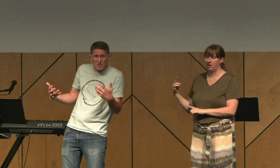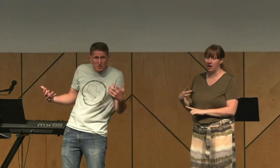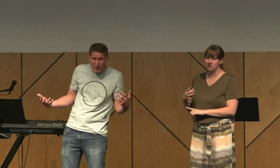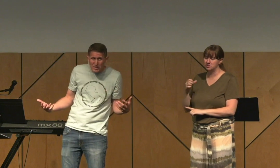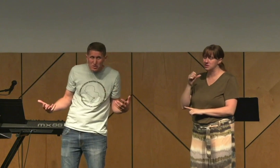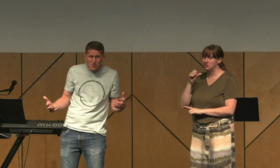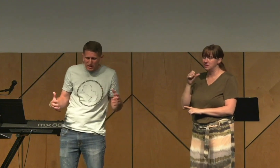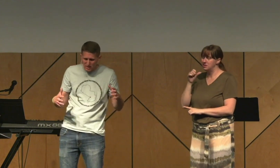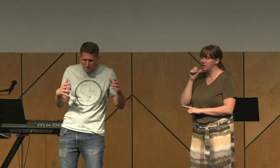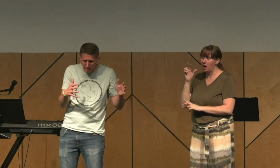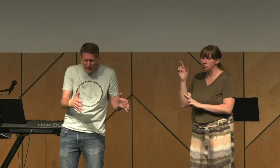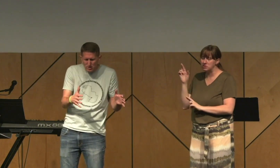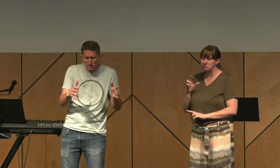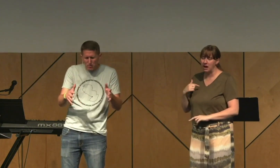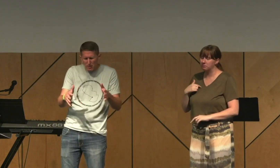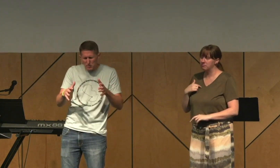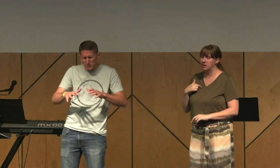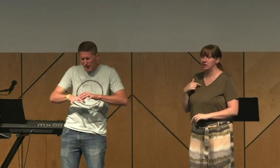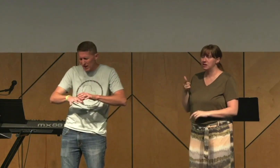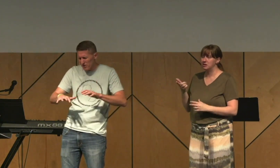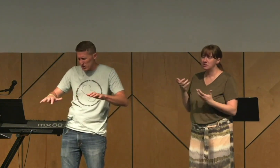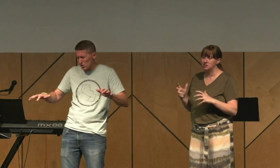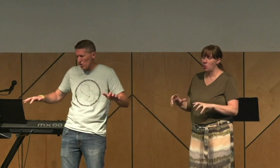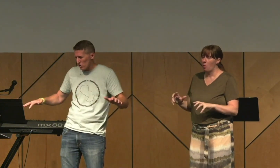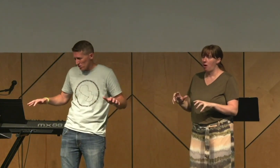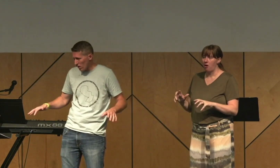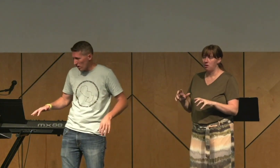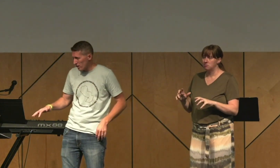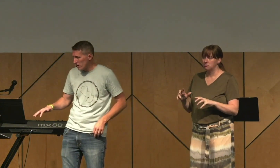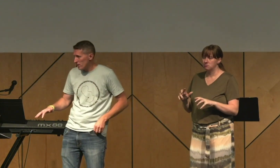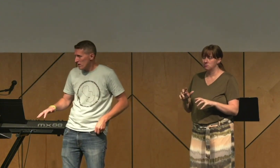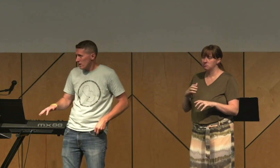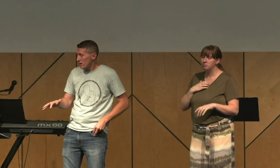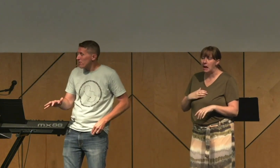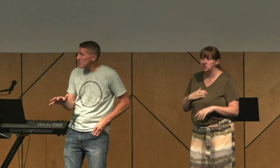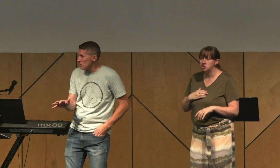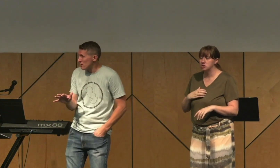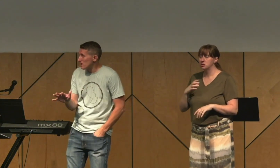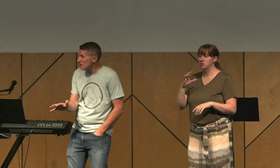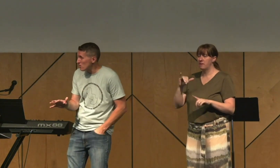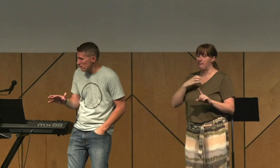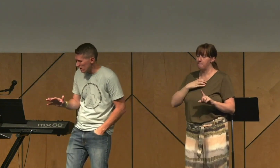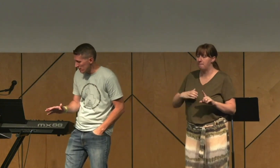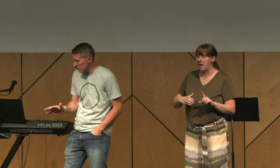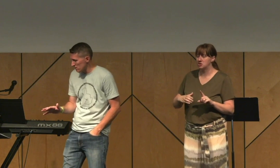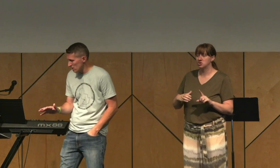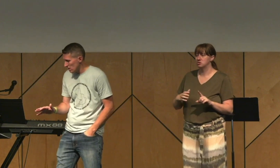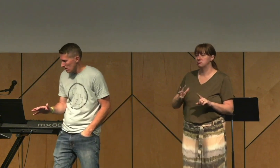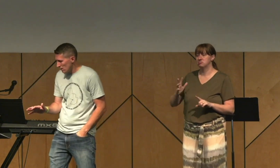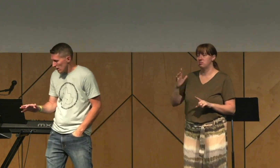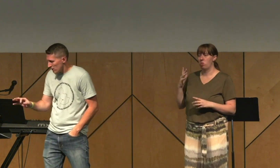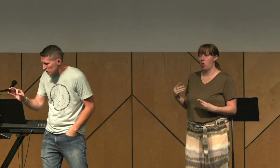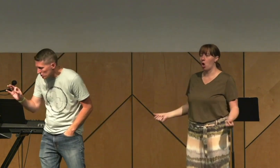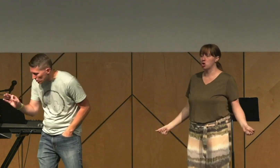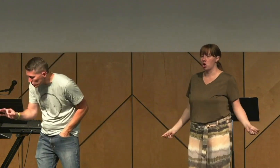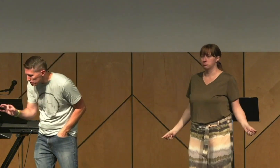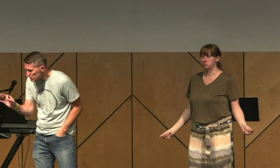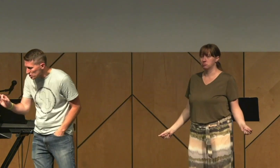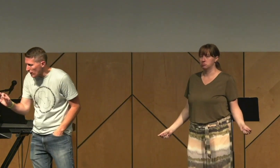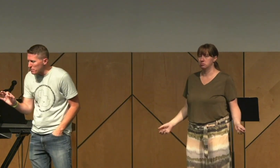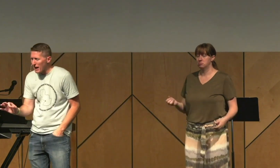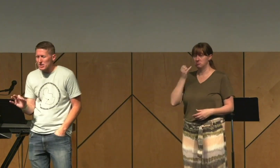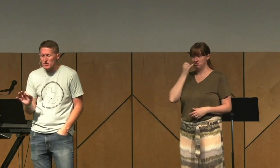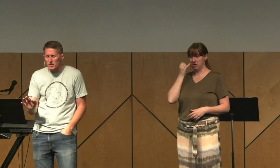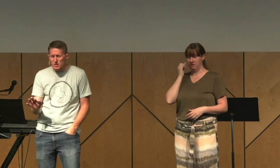She doesn't respect you. Like the passion of Proverbs 5 is long gone. If that's you, then hear this. The